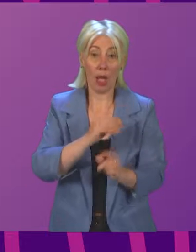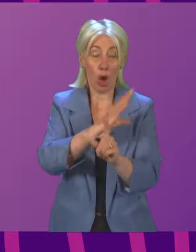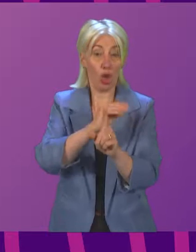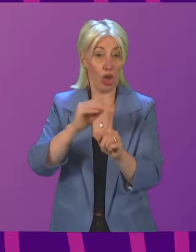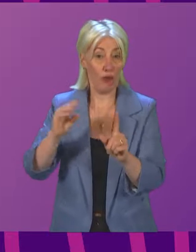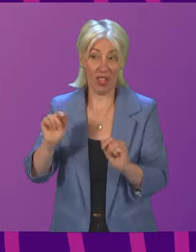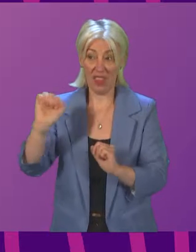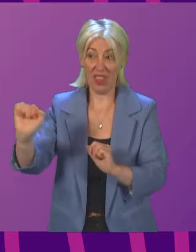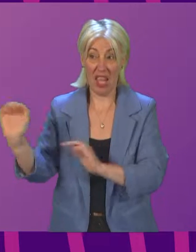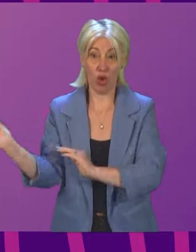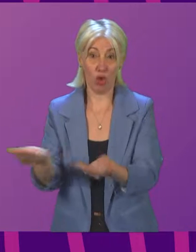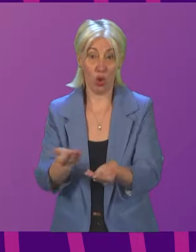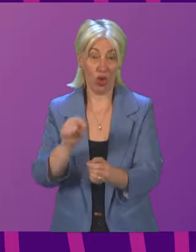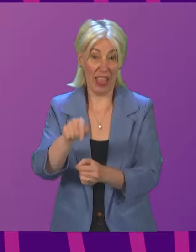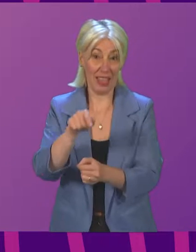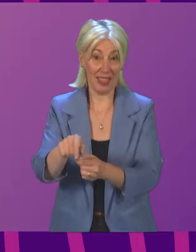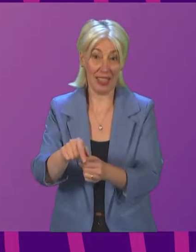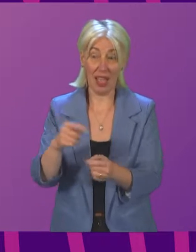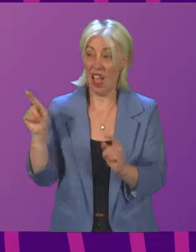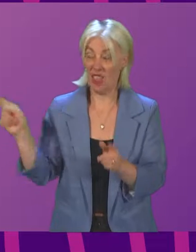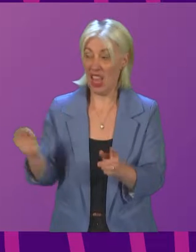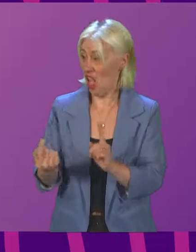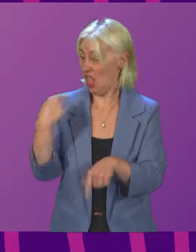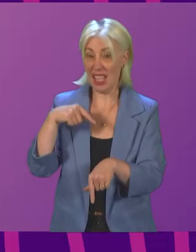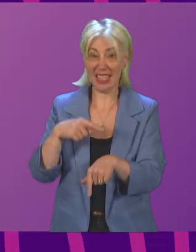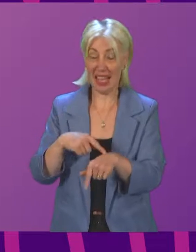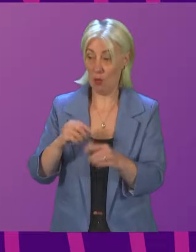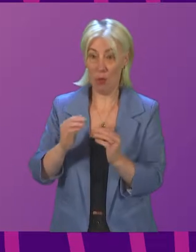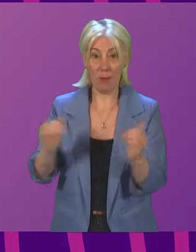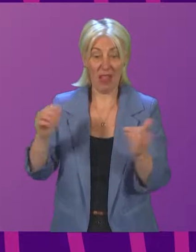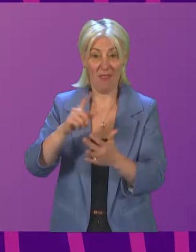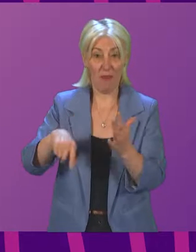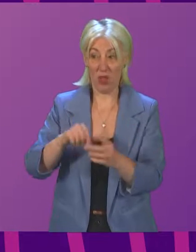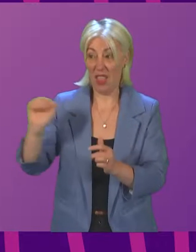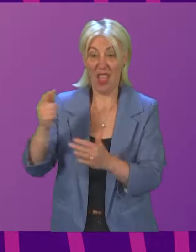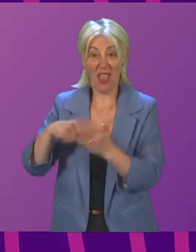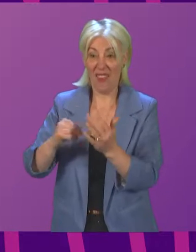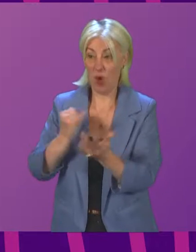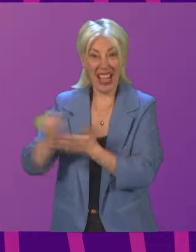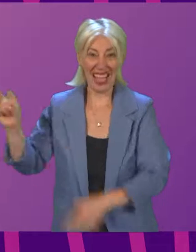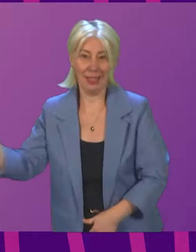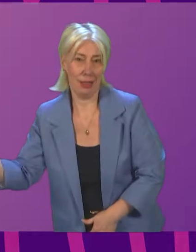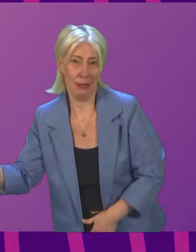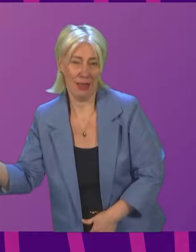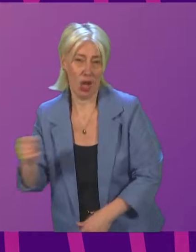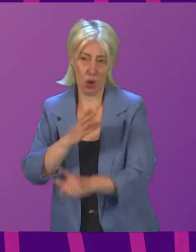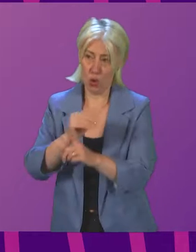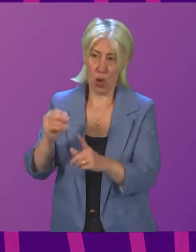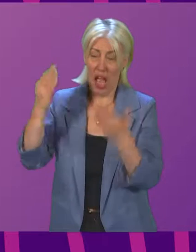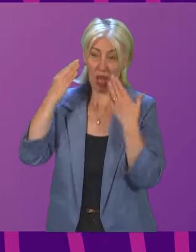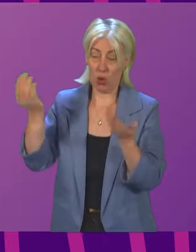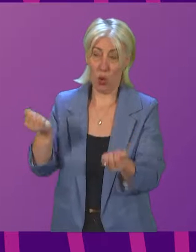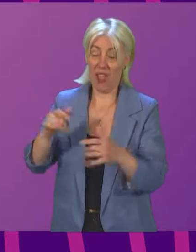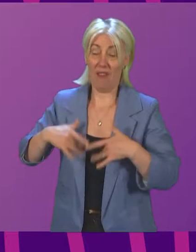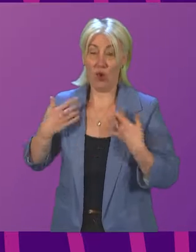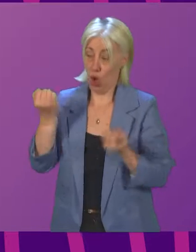automatic early release. And they were the ones that voted against it the last time this Parliament voted on it. So I do not know where the Tories are on justice these days.